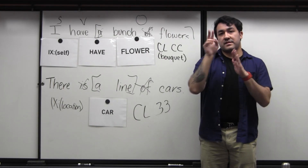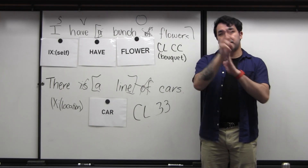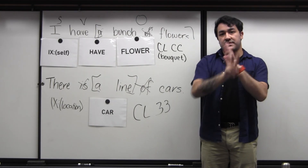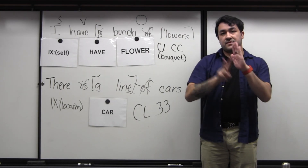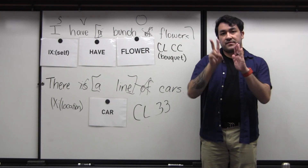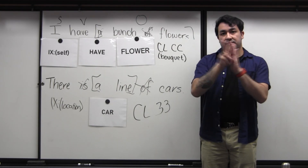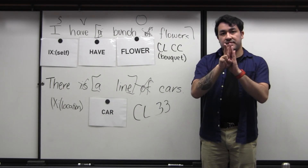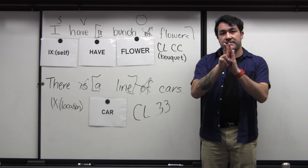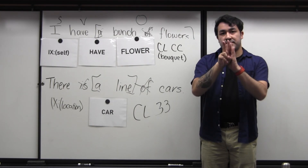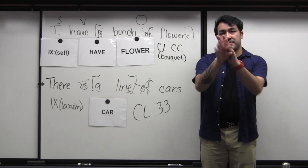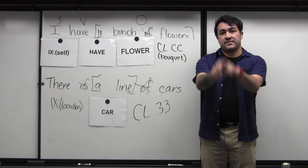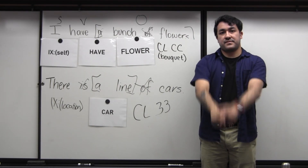as well. And that's going to be in the next video.